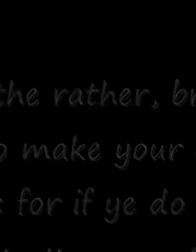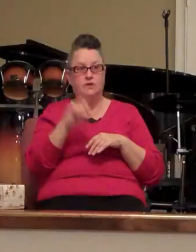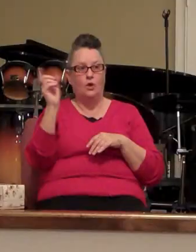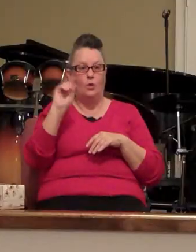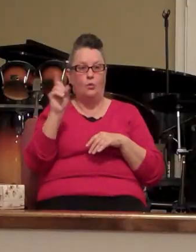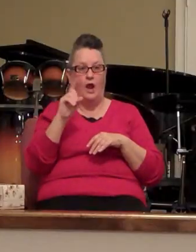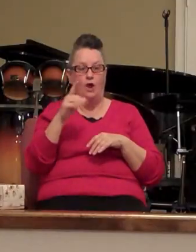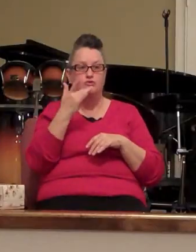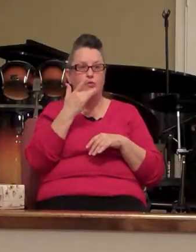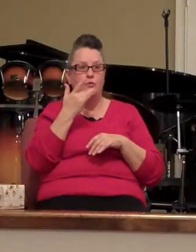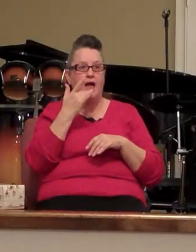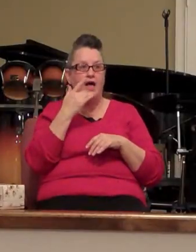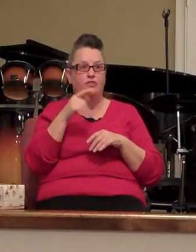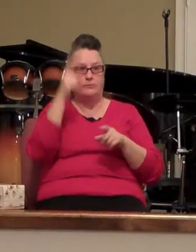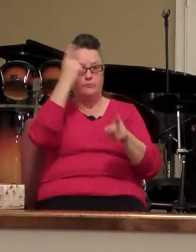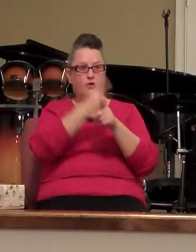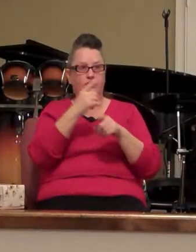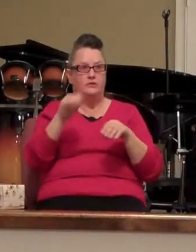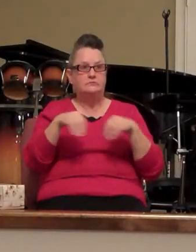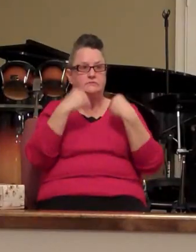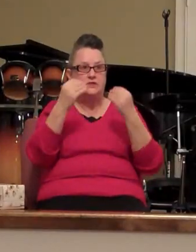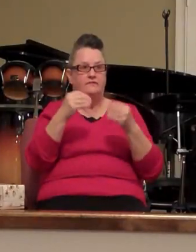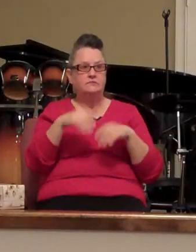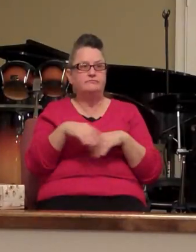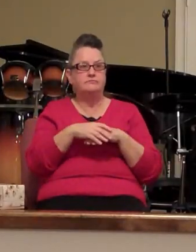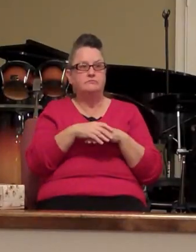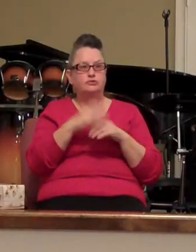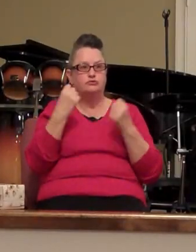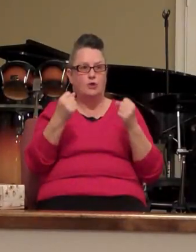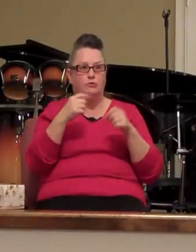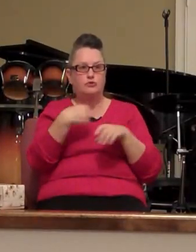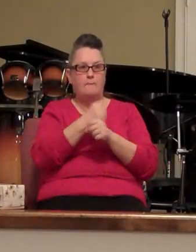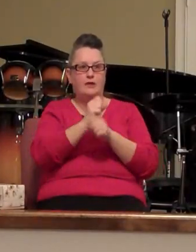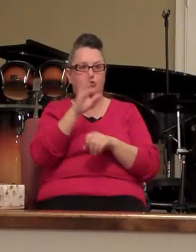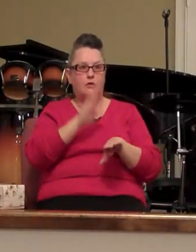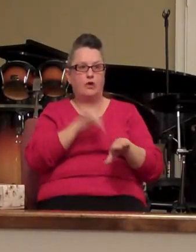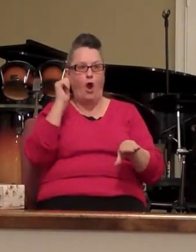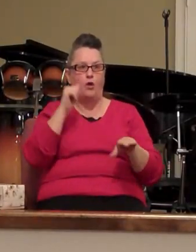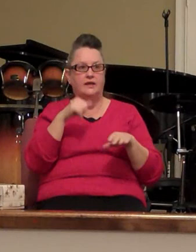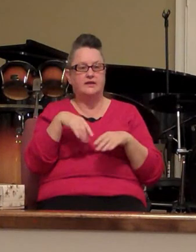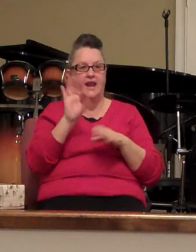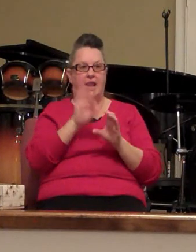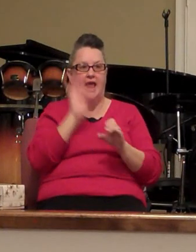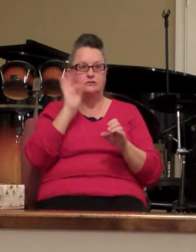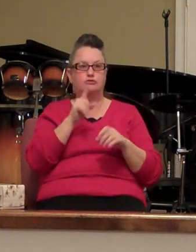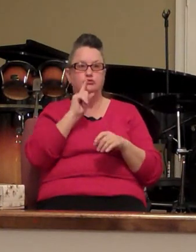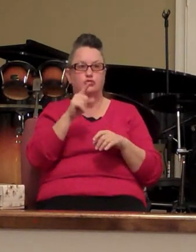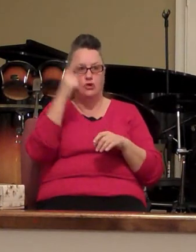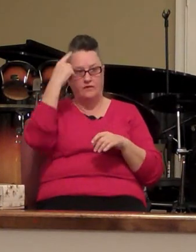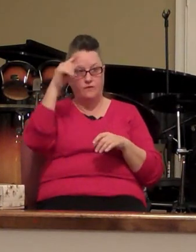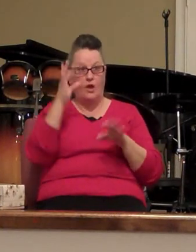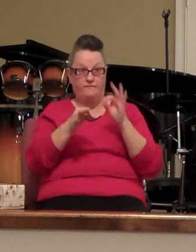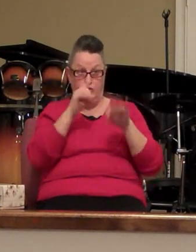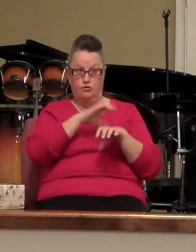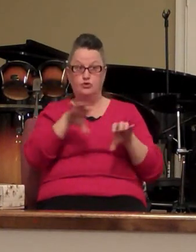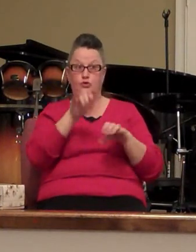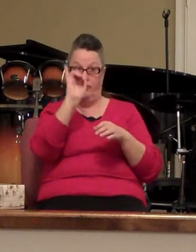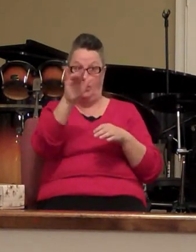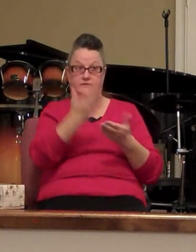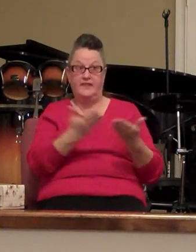rather brother give diligence to make your calling and elation sure for if you do these things you shall